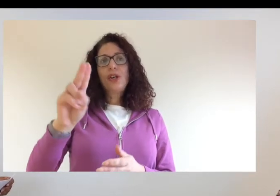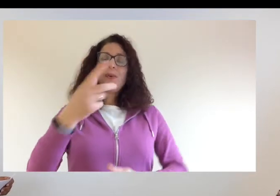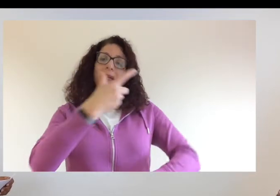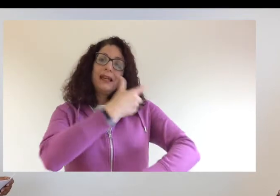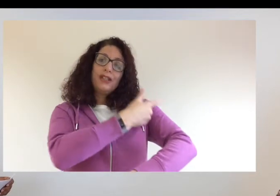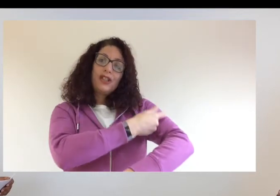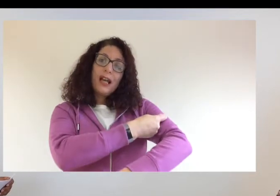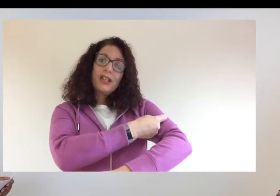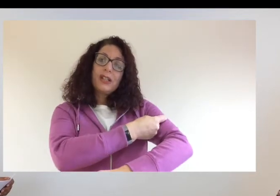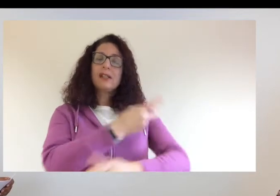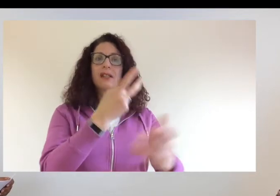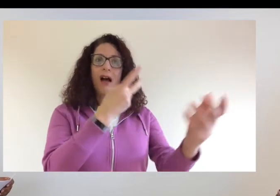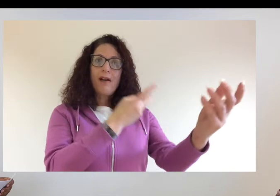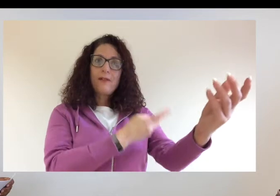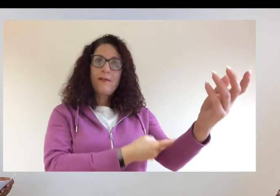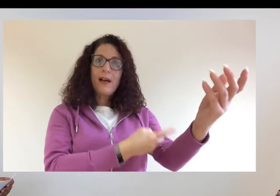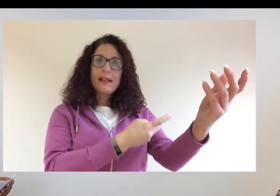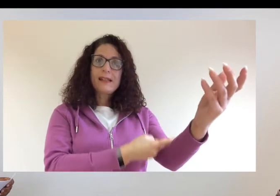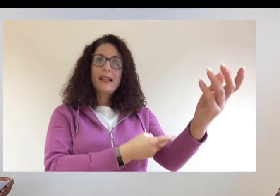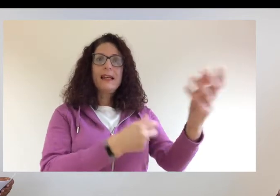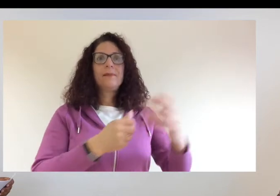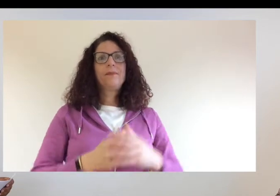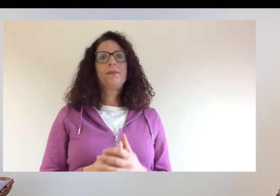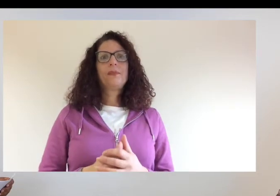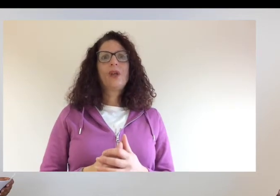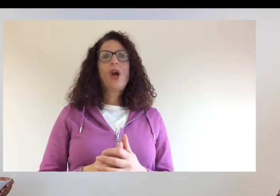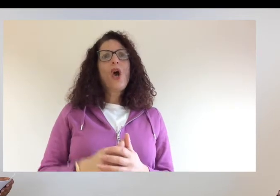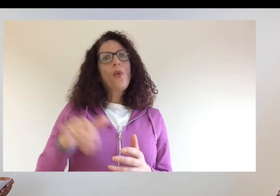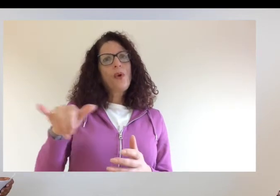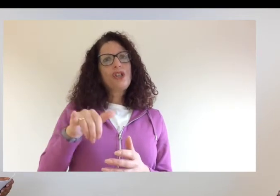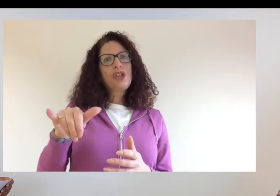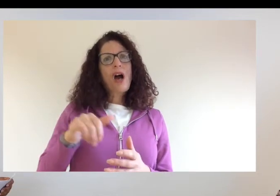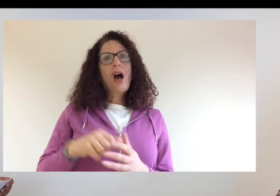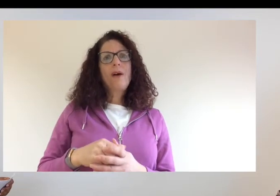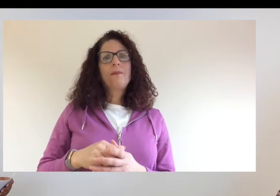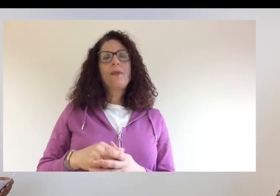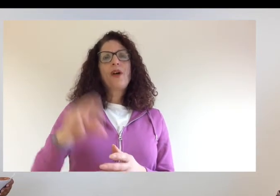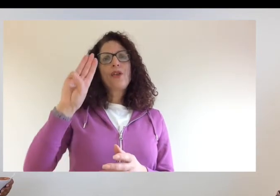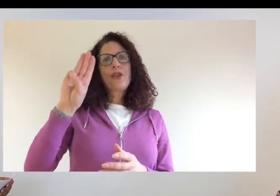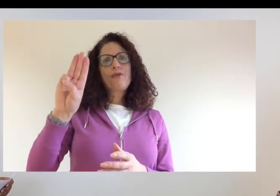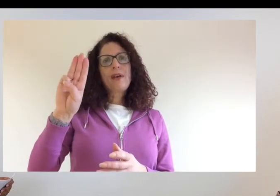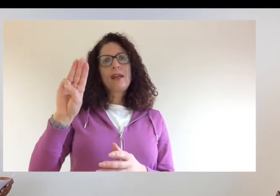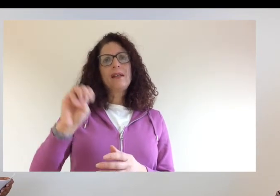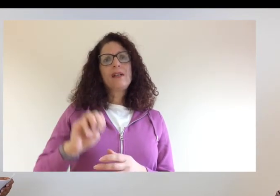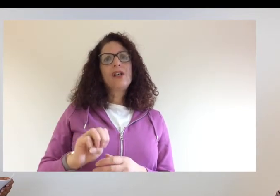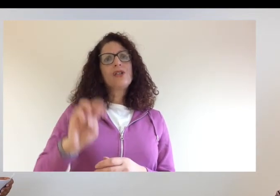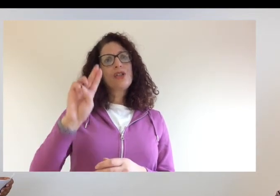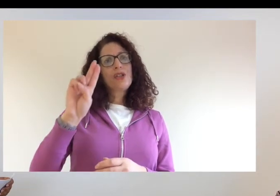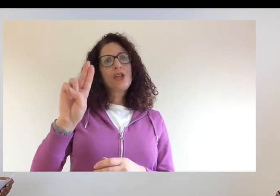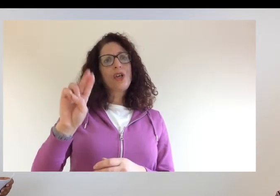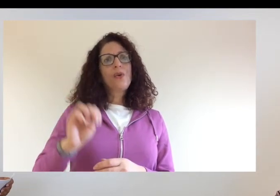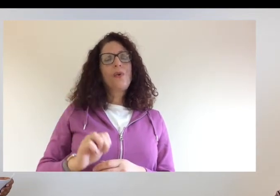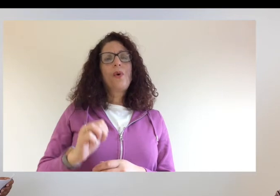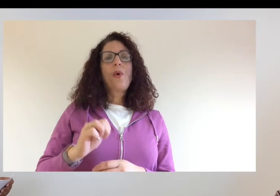of the vaccine, which can be up to three to twelve weeks apart.